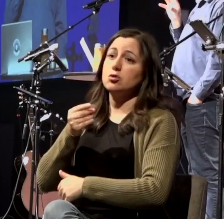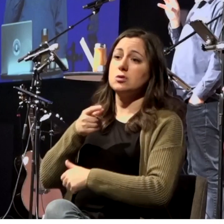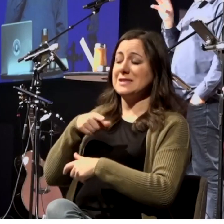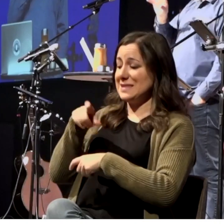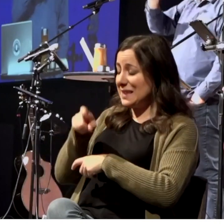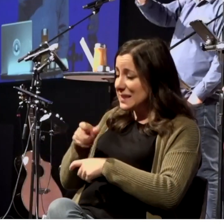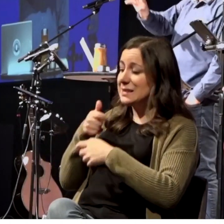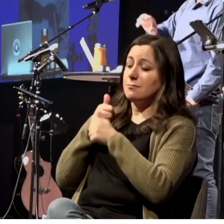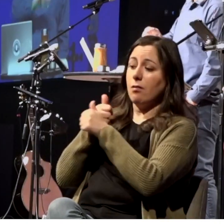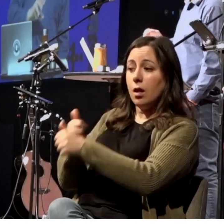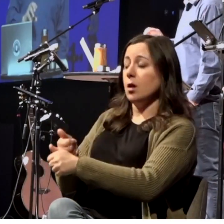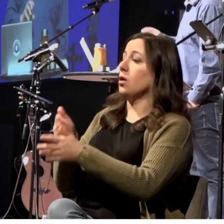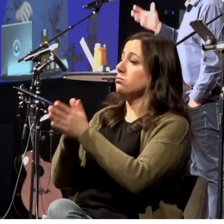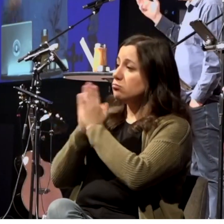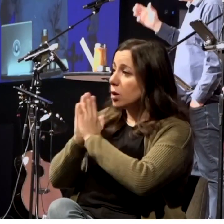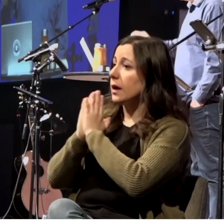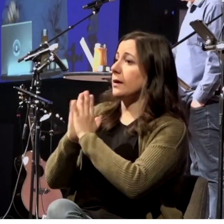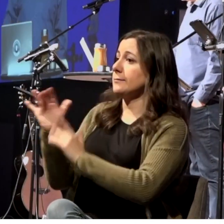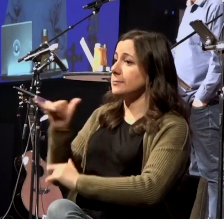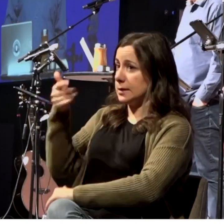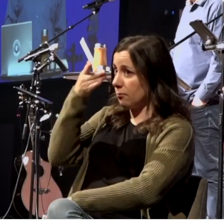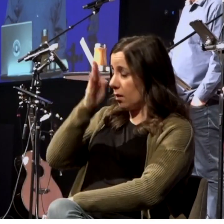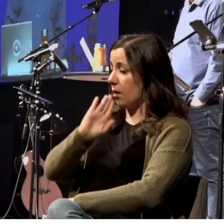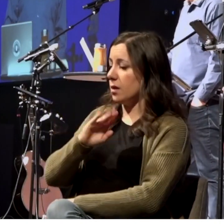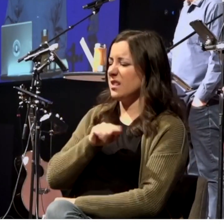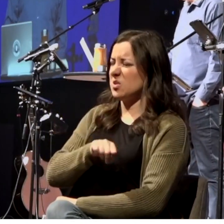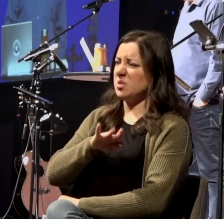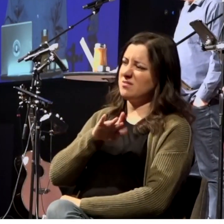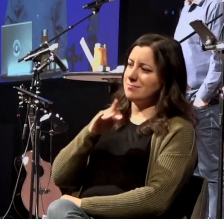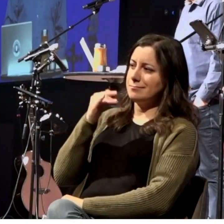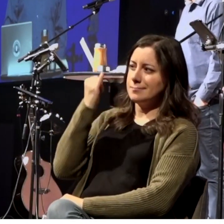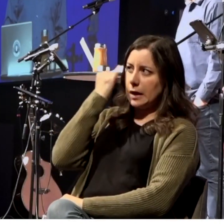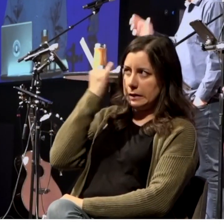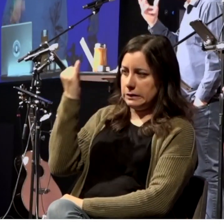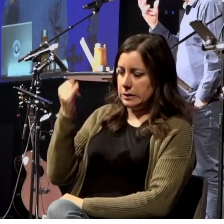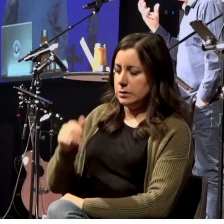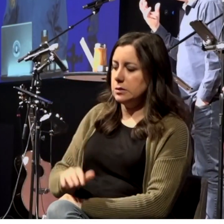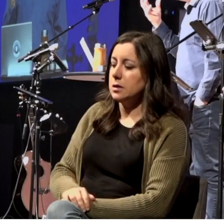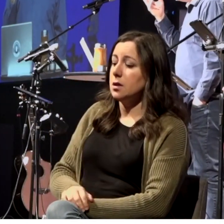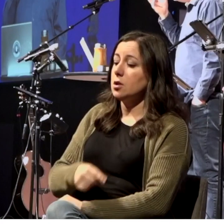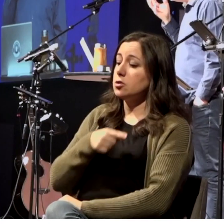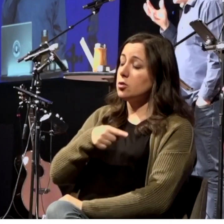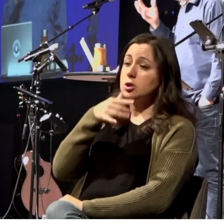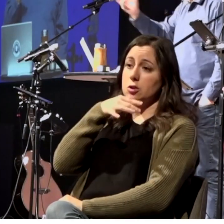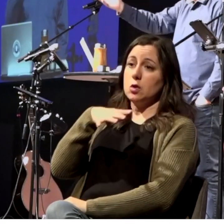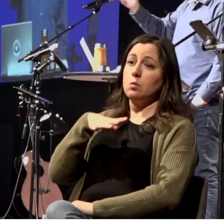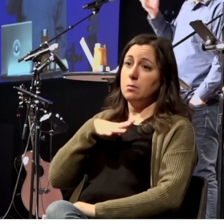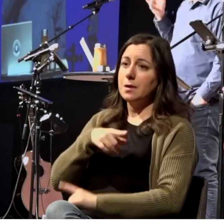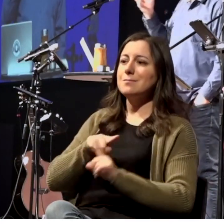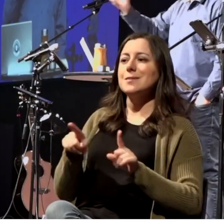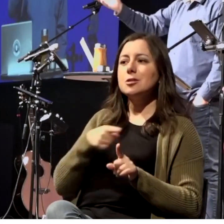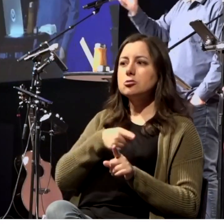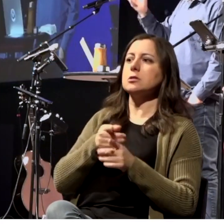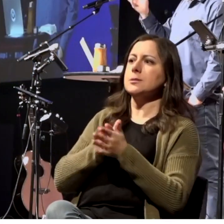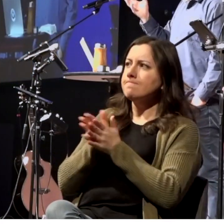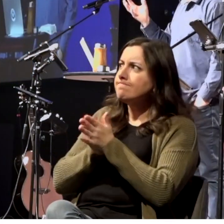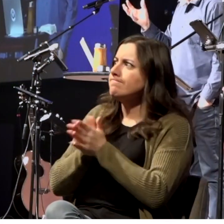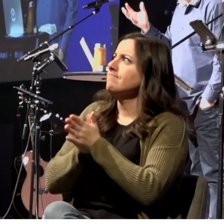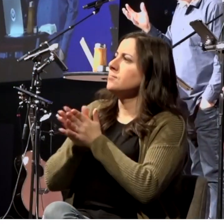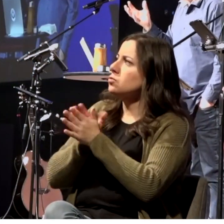seeking their God. This is kind of the idea. And so she's a woman who's actively seeking God.